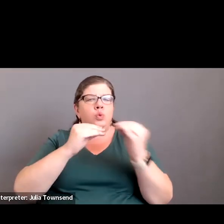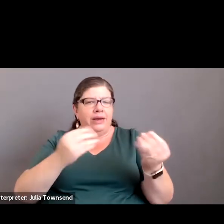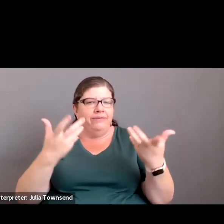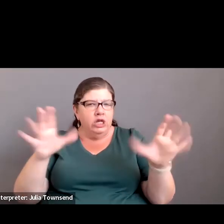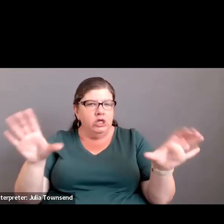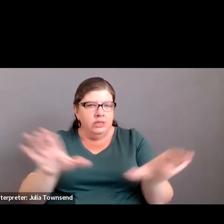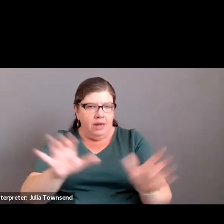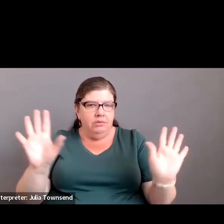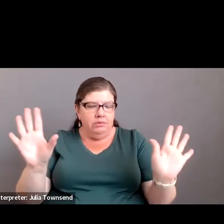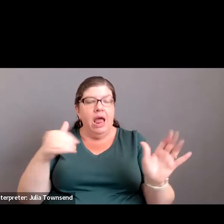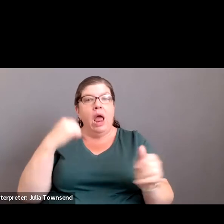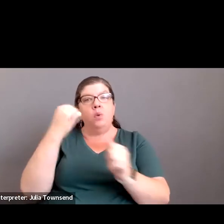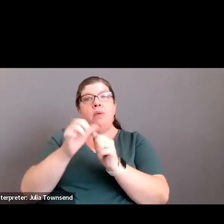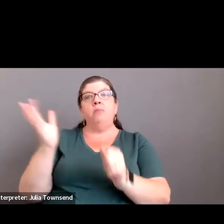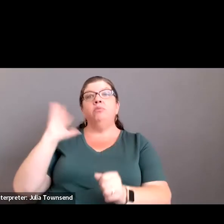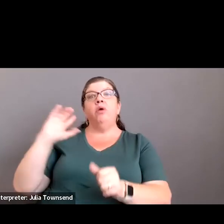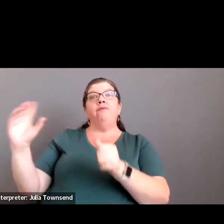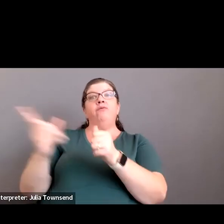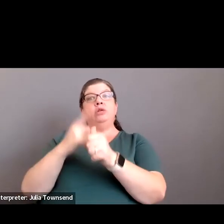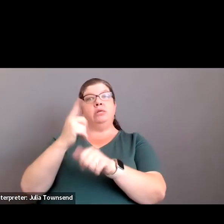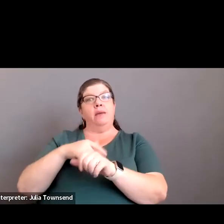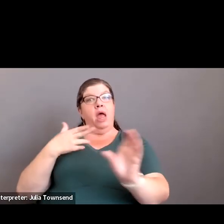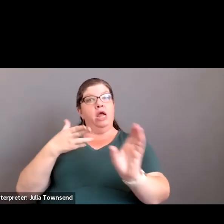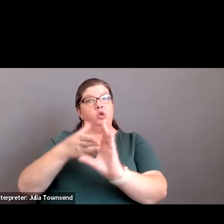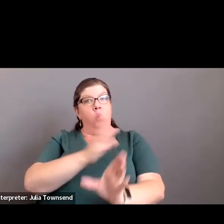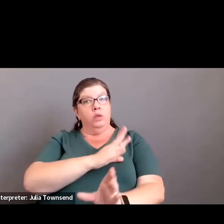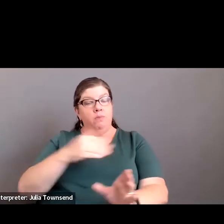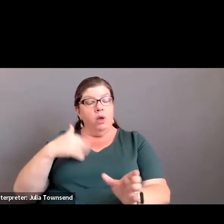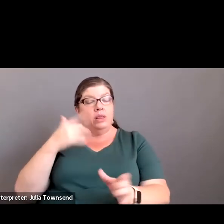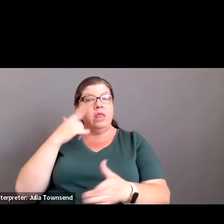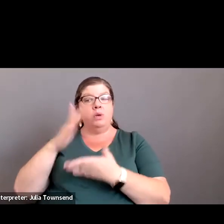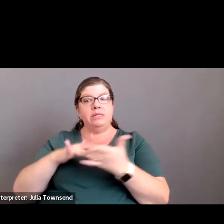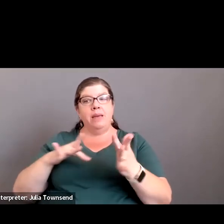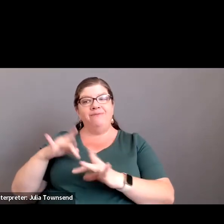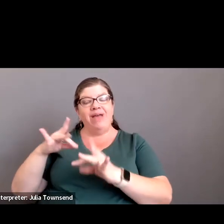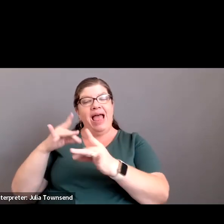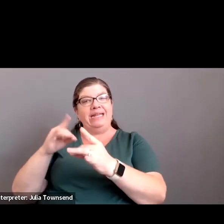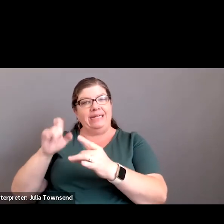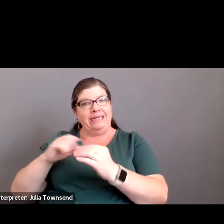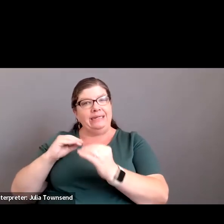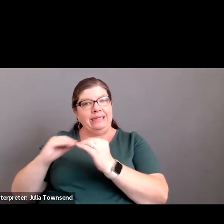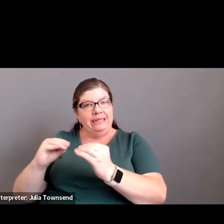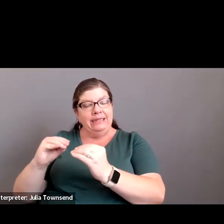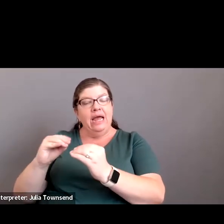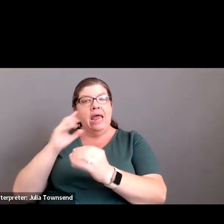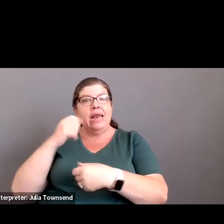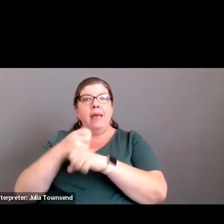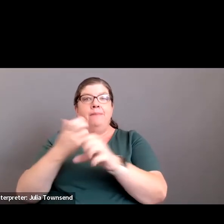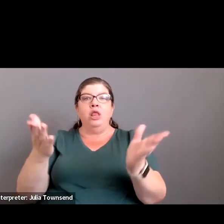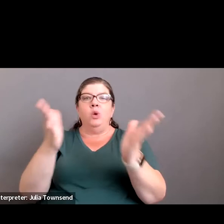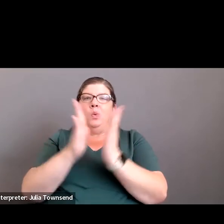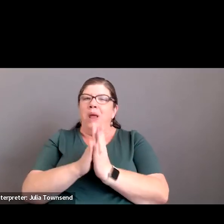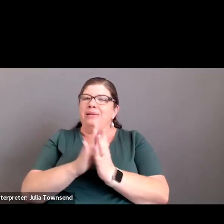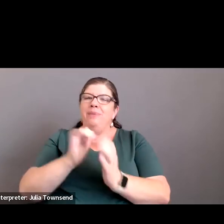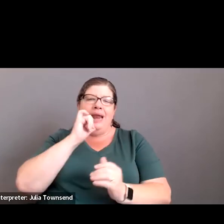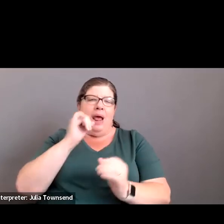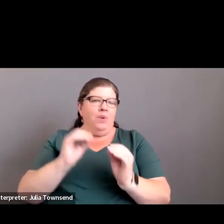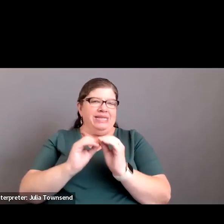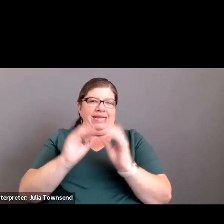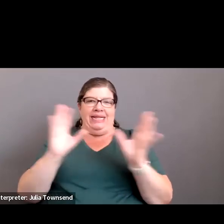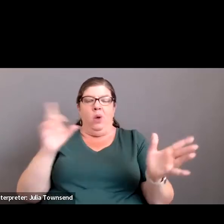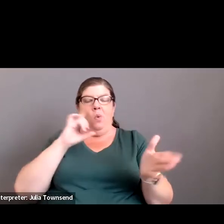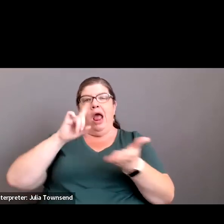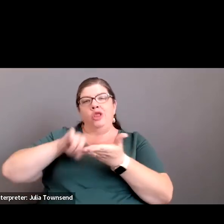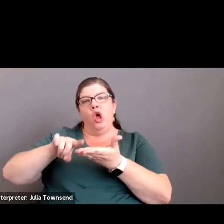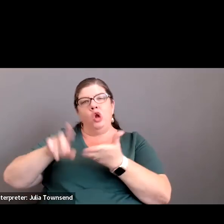I remember when I first joined the board, there were a couple of findings and I made this request and I think I wasn't clear in my request because the